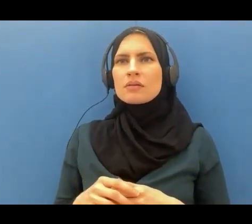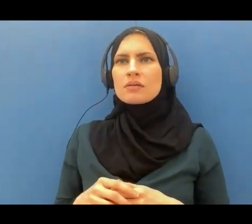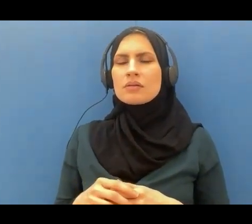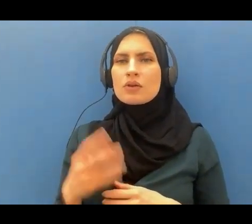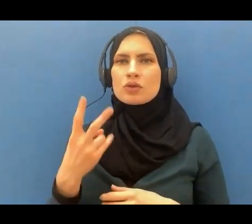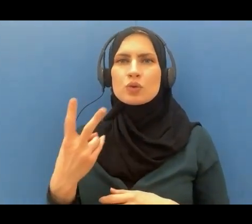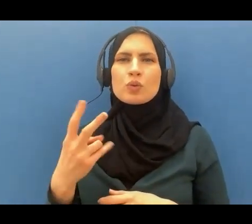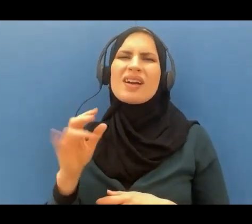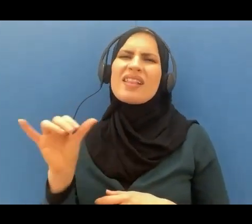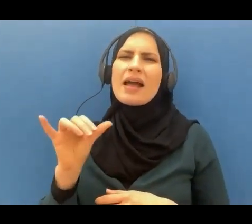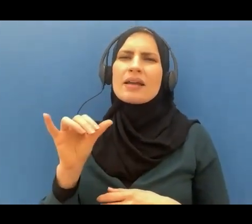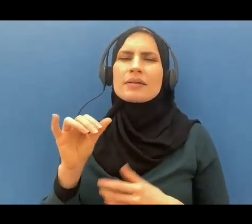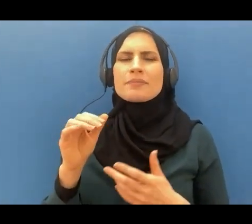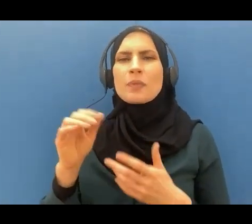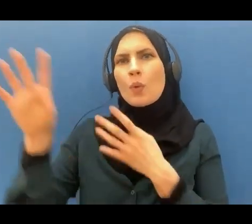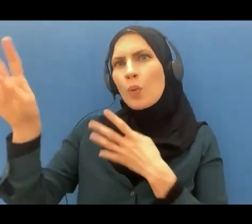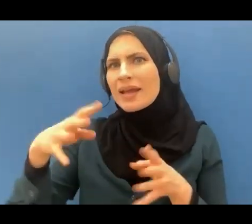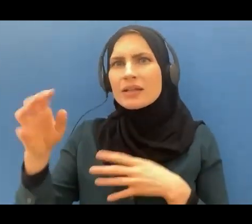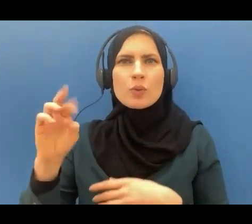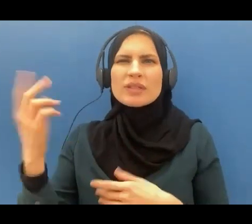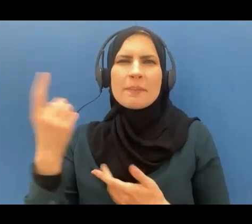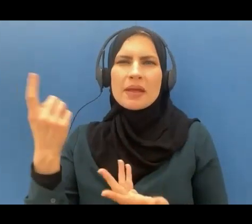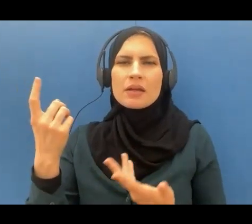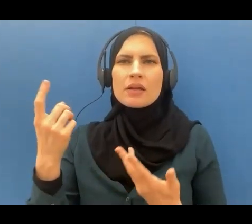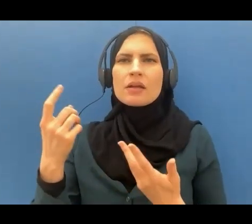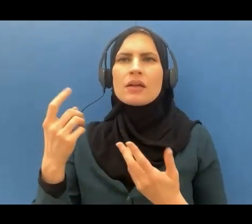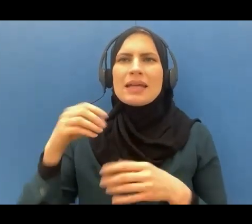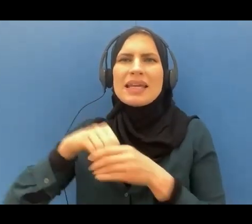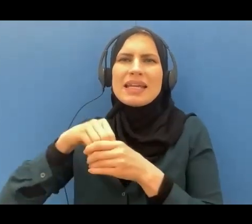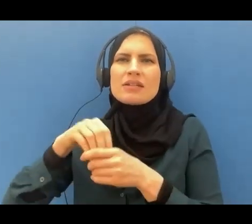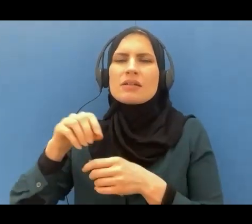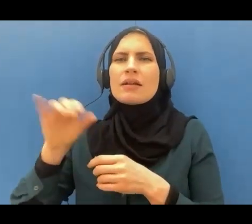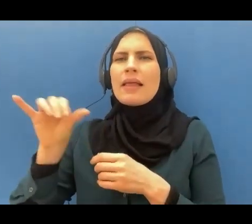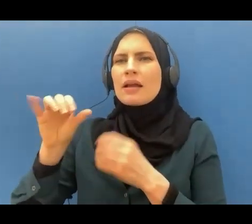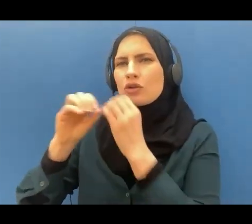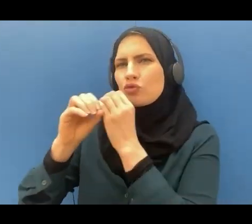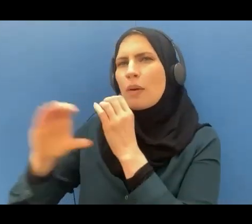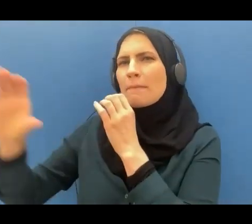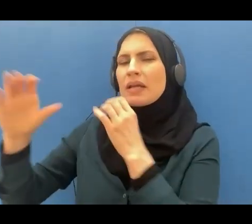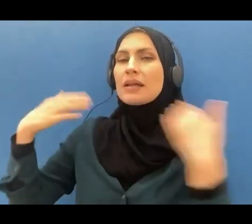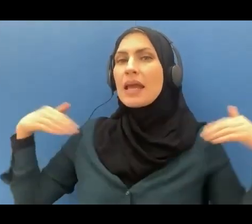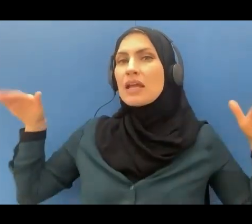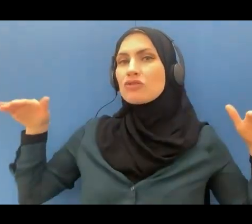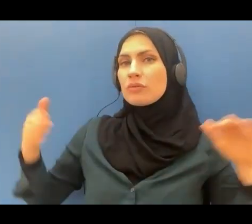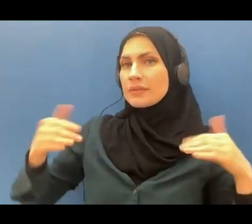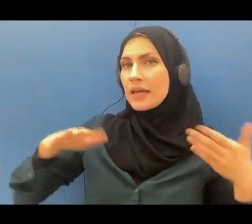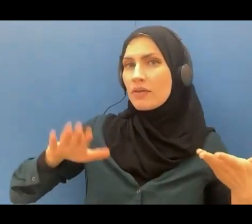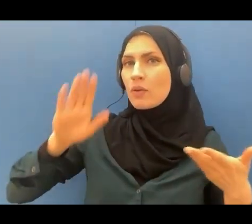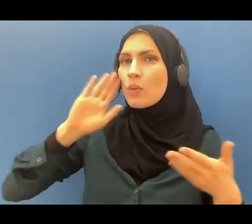will or wind or something into the trumped the angel of death will blow one blow